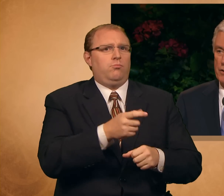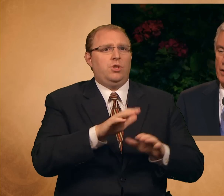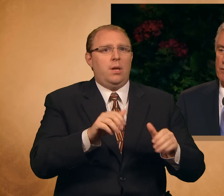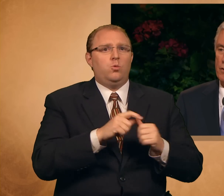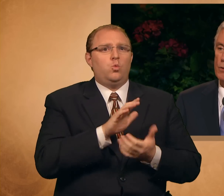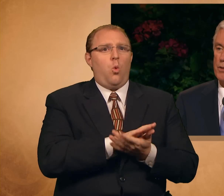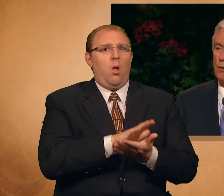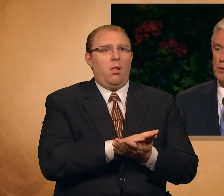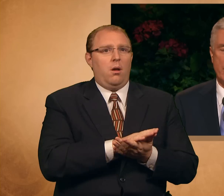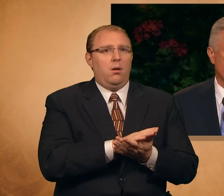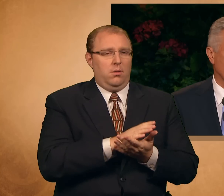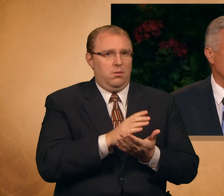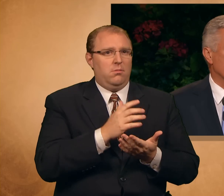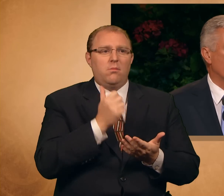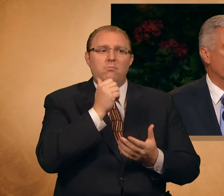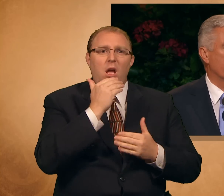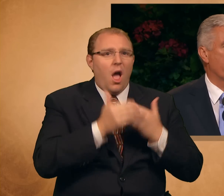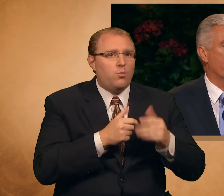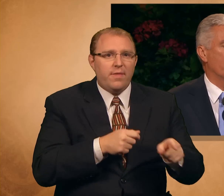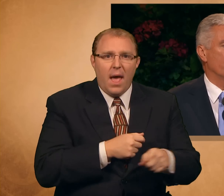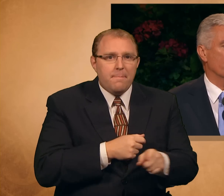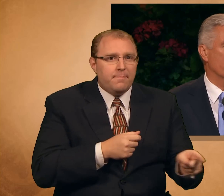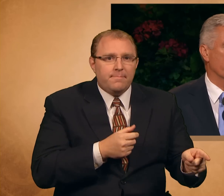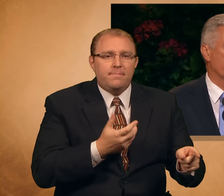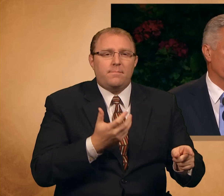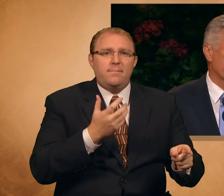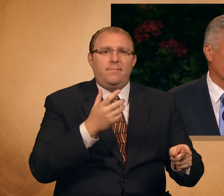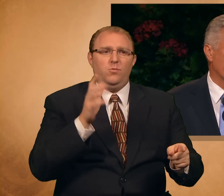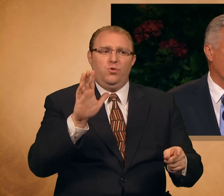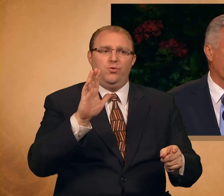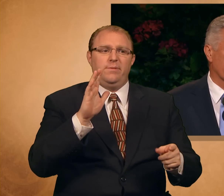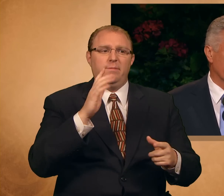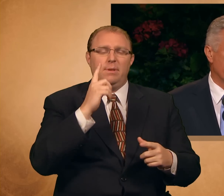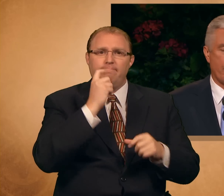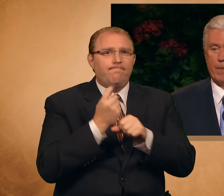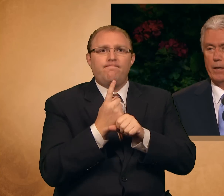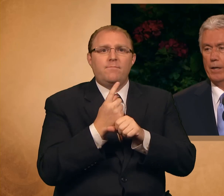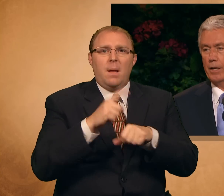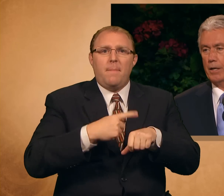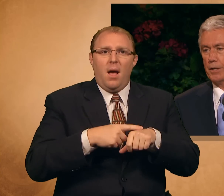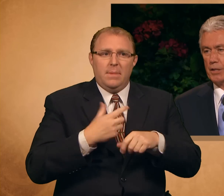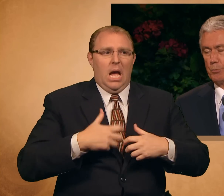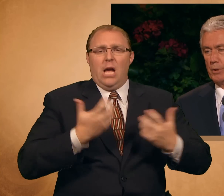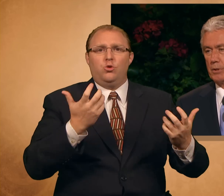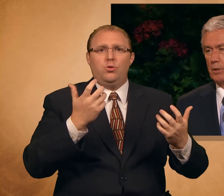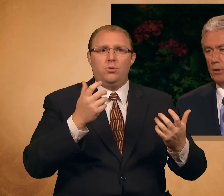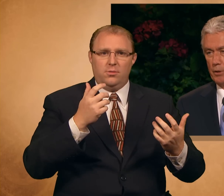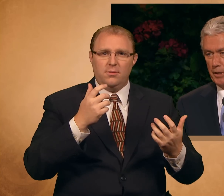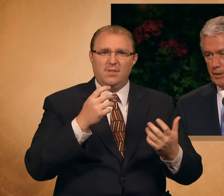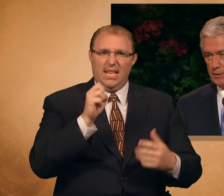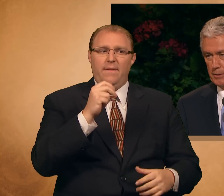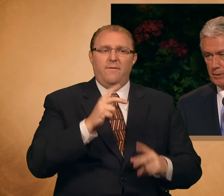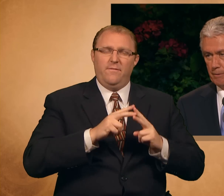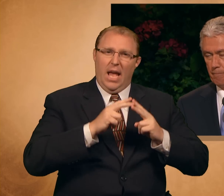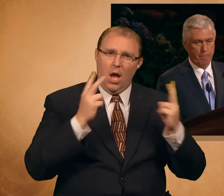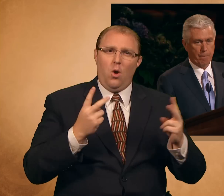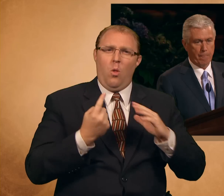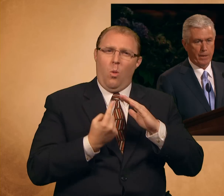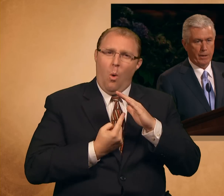found herself losing her temper and swung between fits of anger and desperate loneliness.